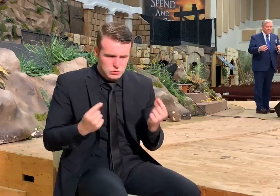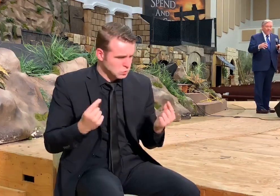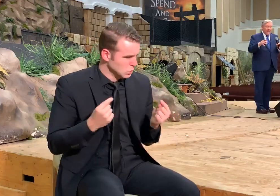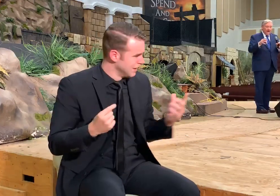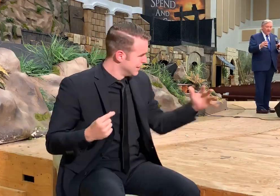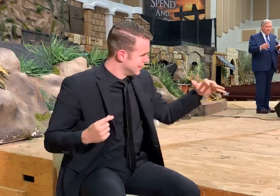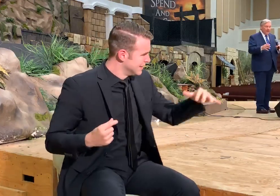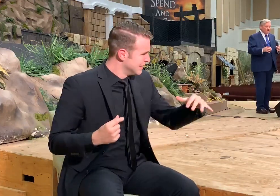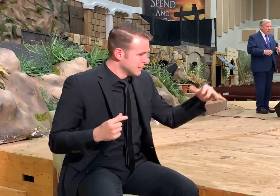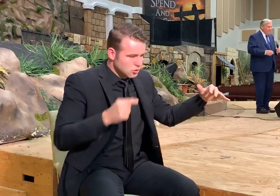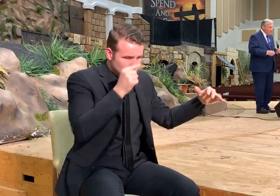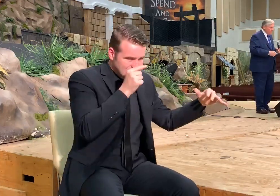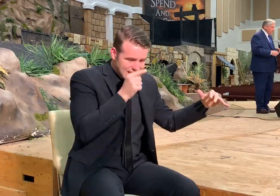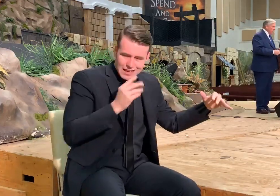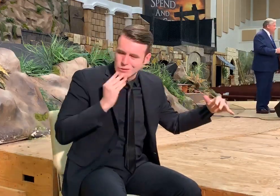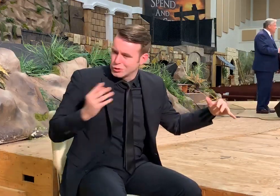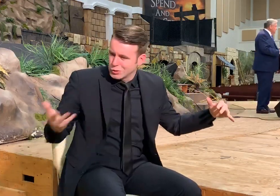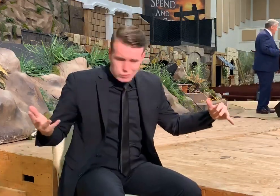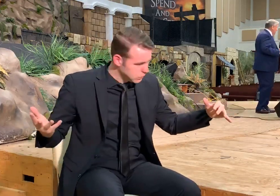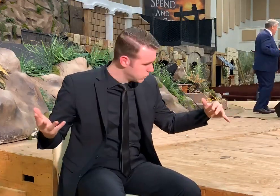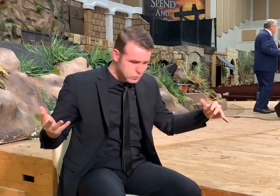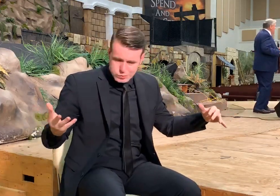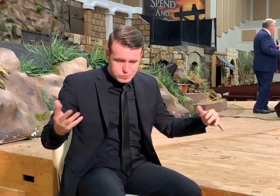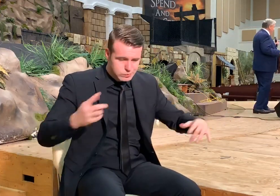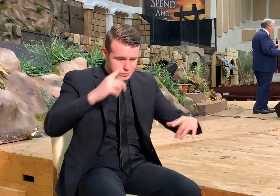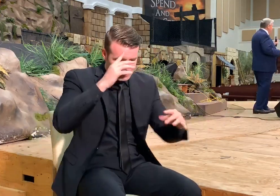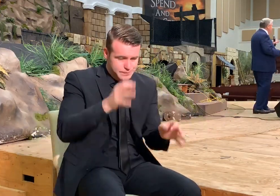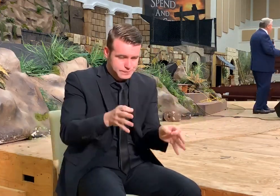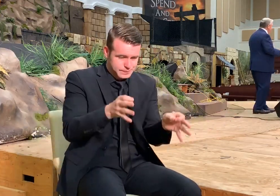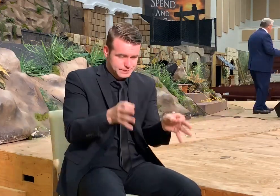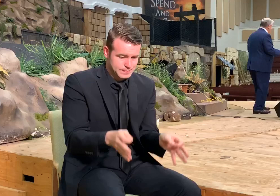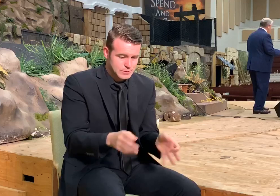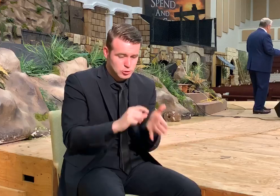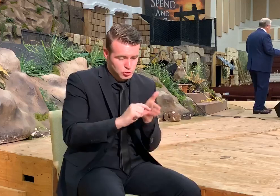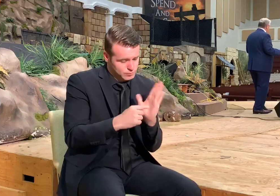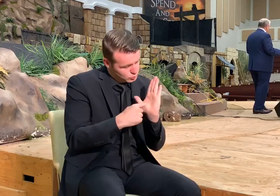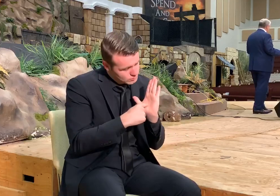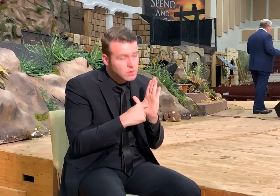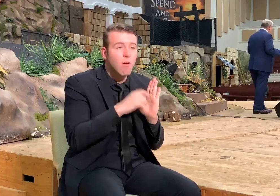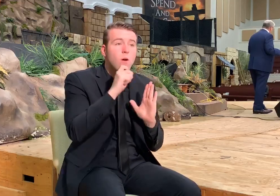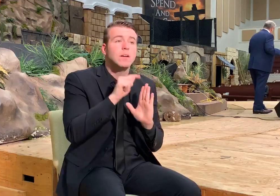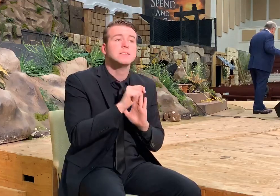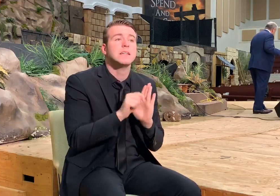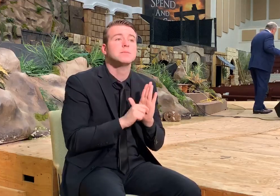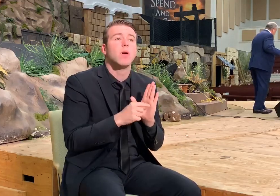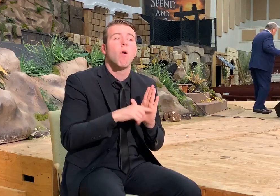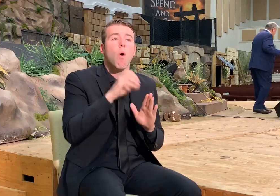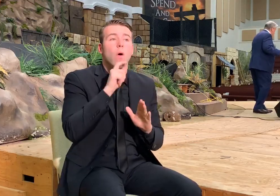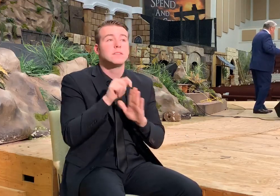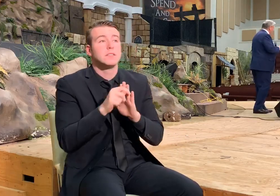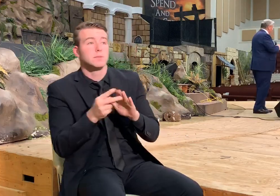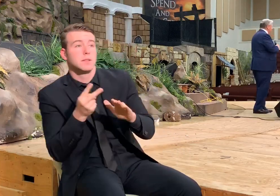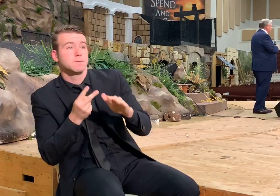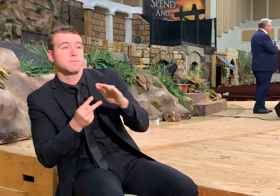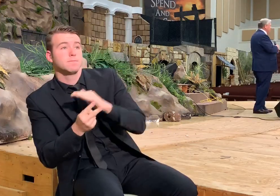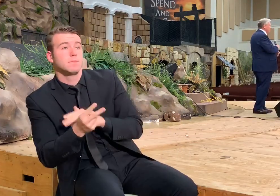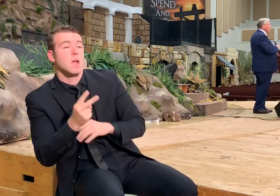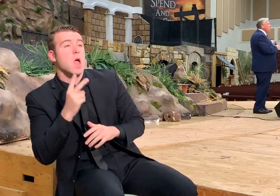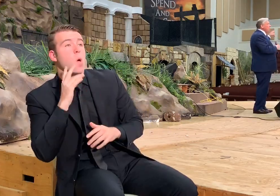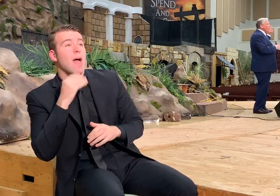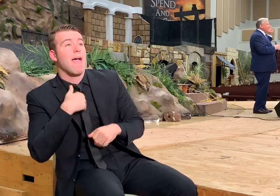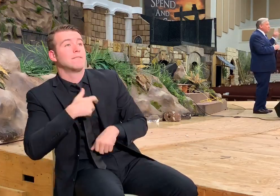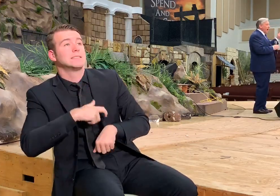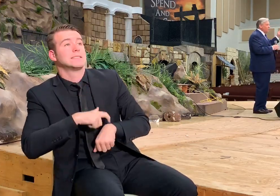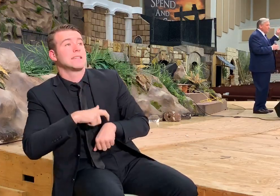do about it. And in that conference they decided, they found scripture in the Old Testament that predicted that there would be a period of